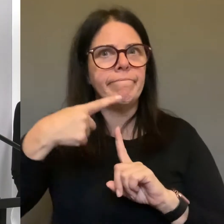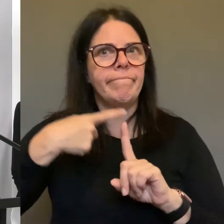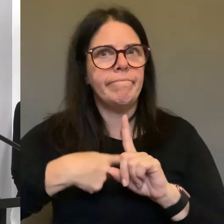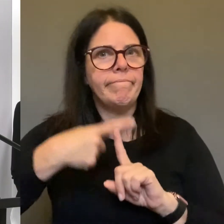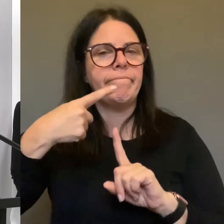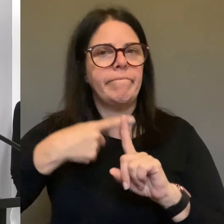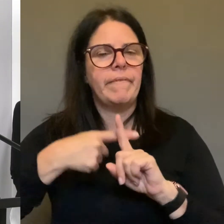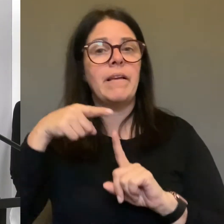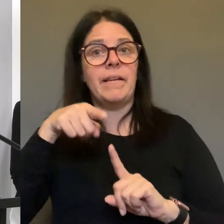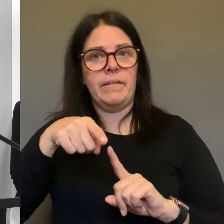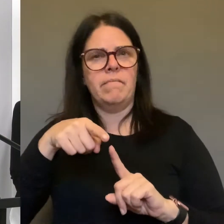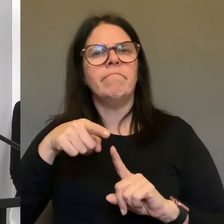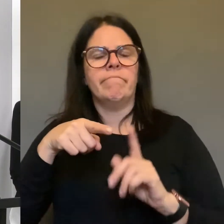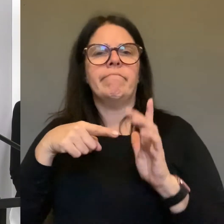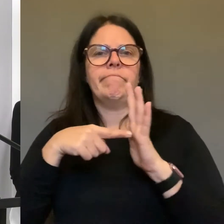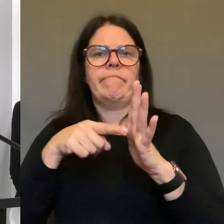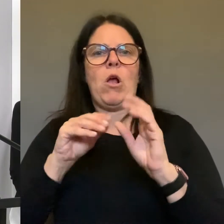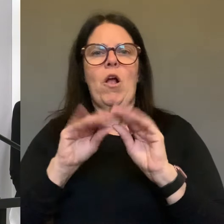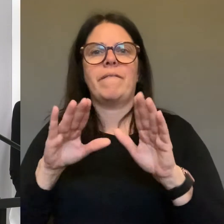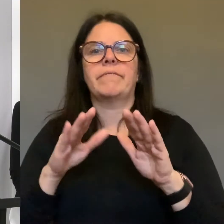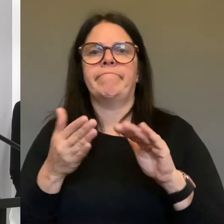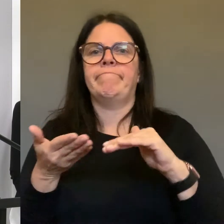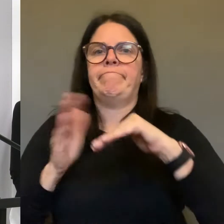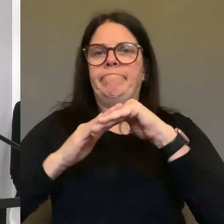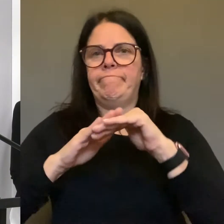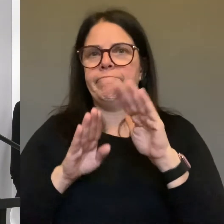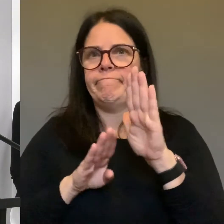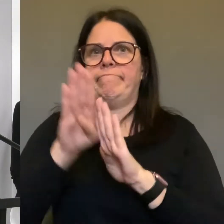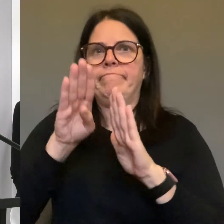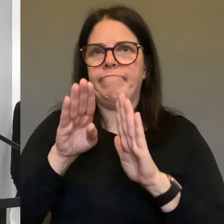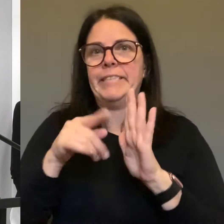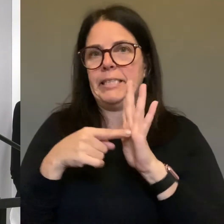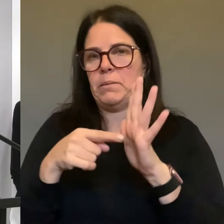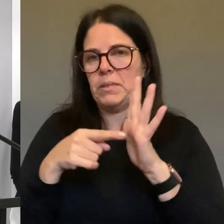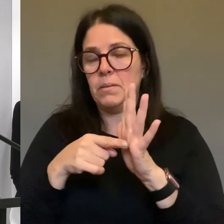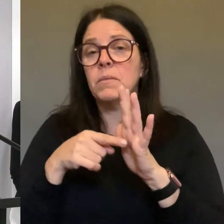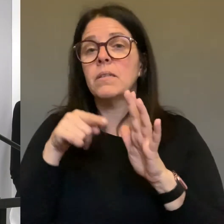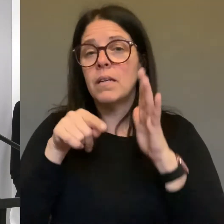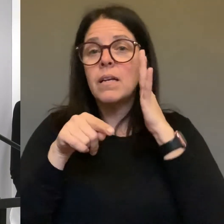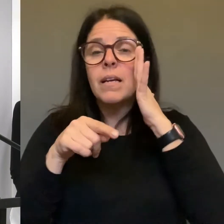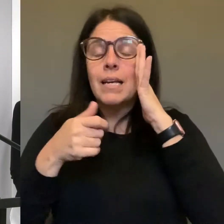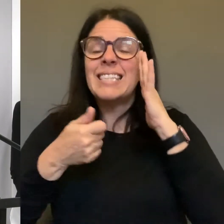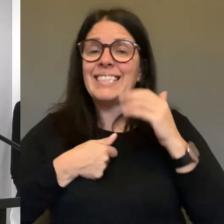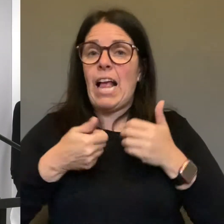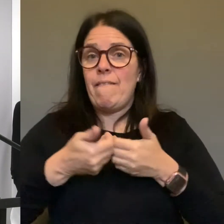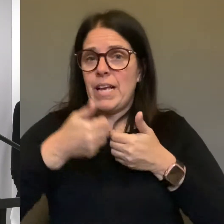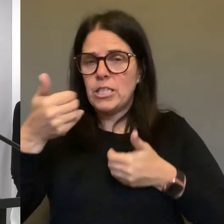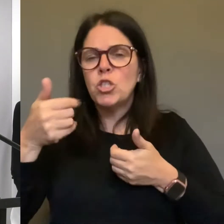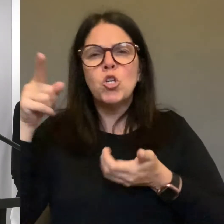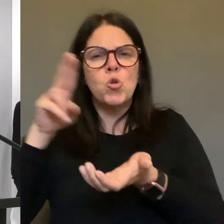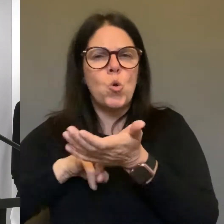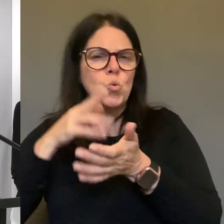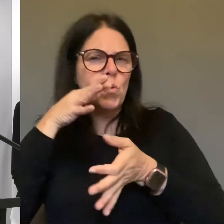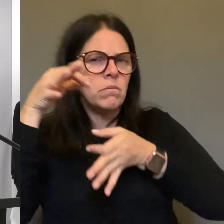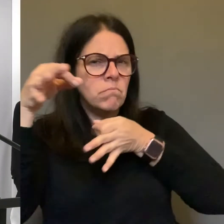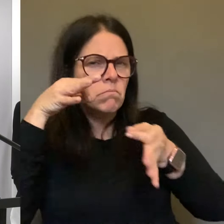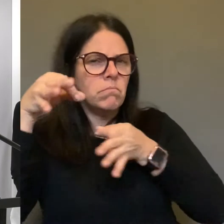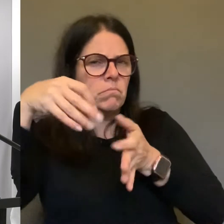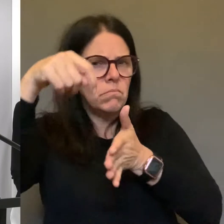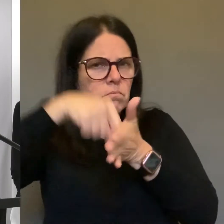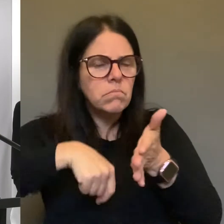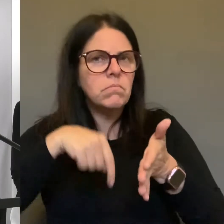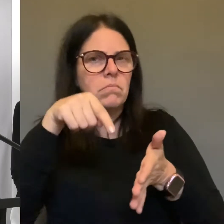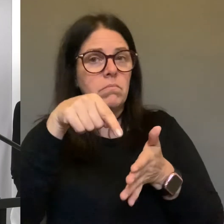when we are contacting those individuals who are put on self-isolation, our nurses go through with all those details that what should prompt them.